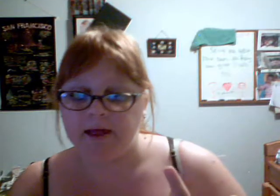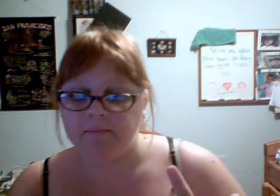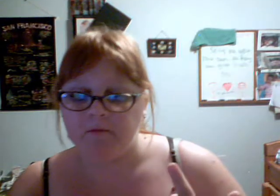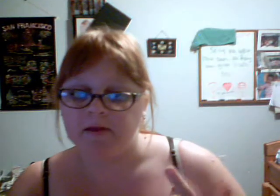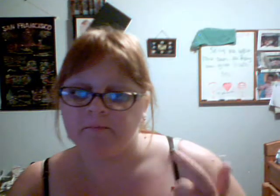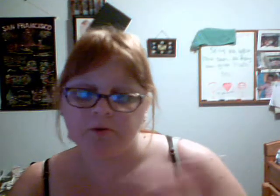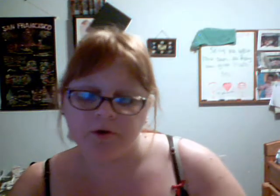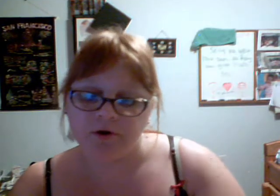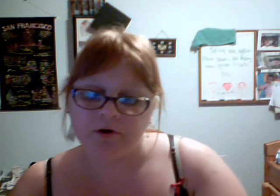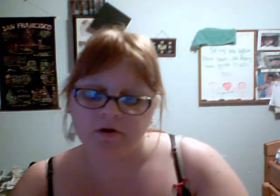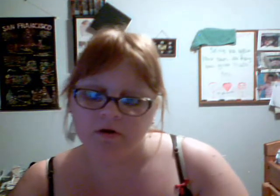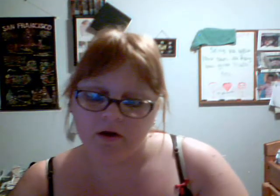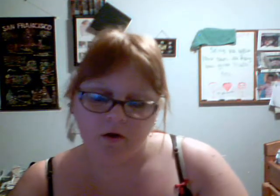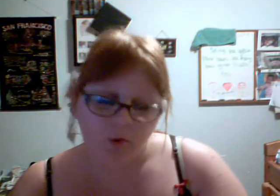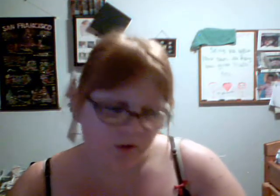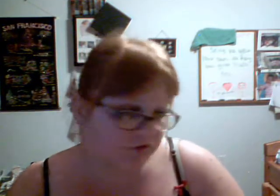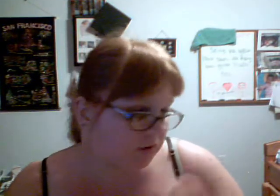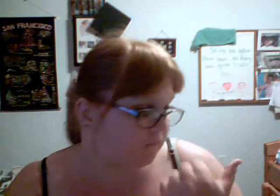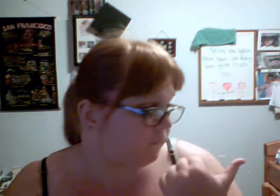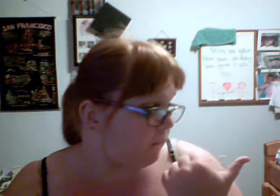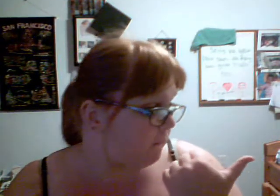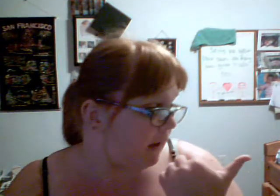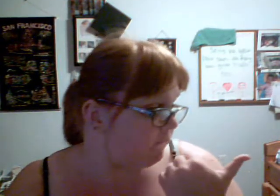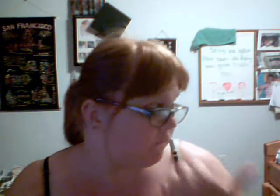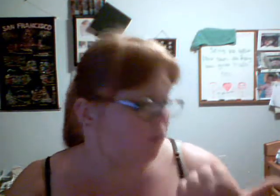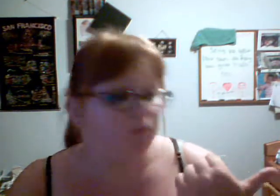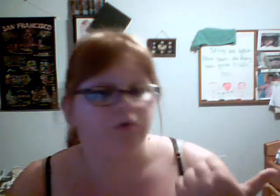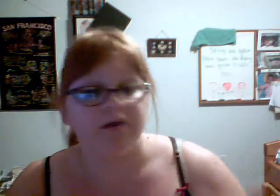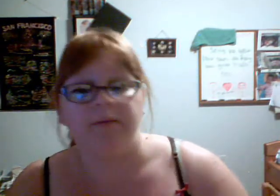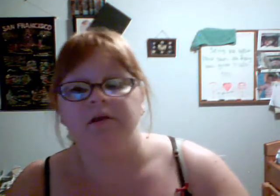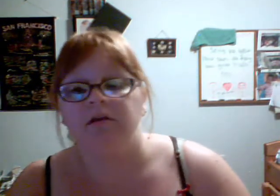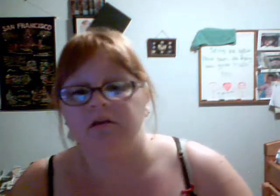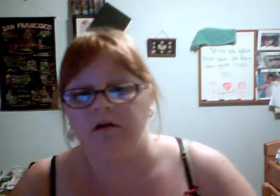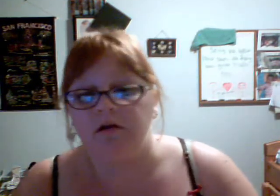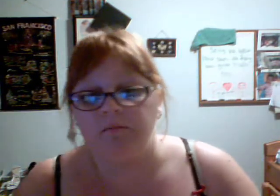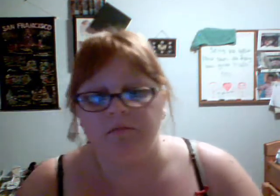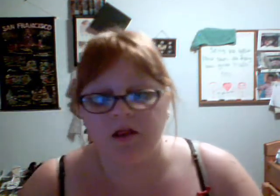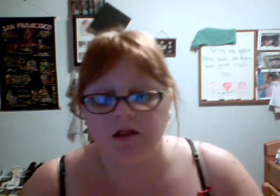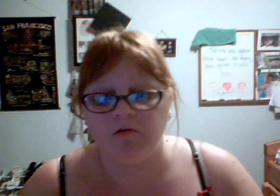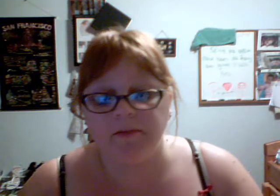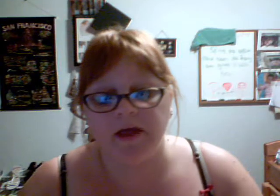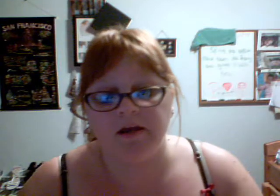on my computer or straight from my phone or tablet. Um, nothing will be edited.